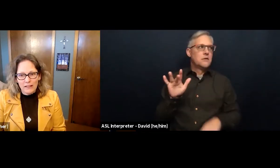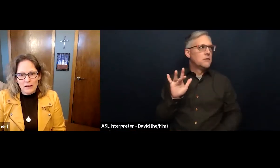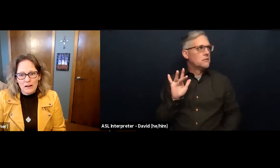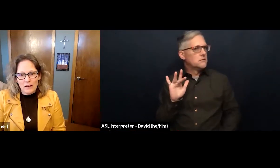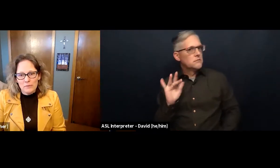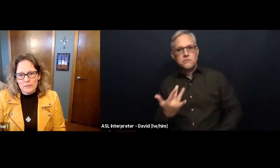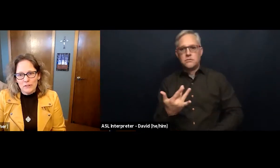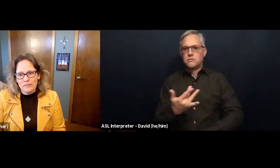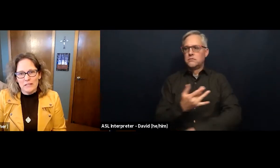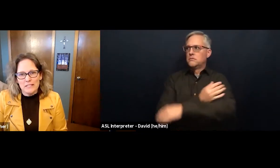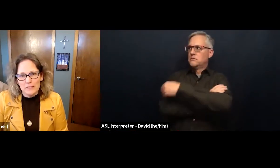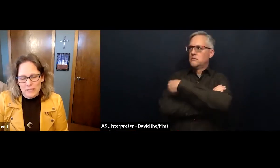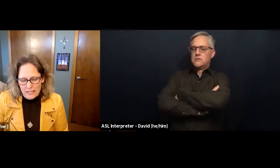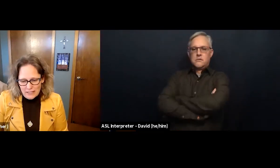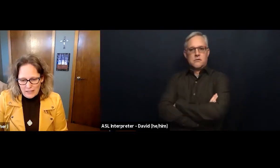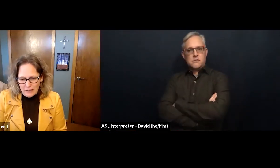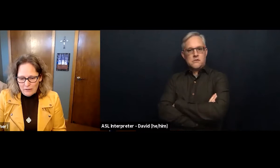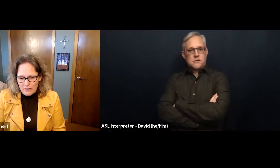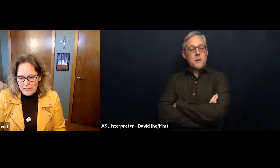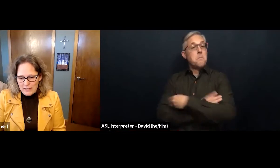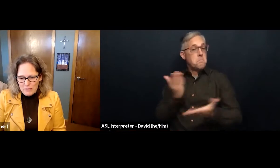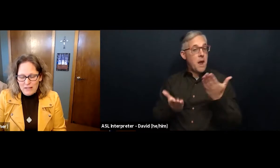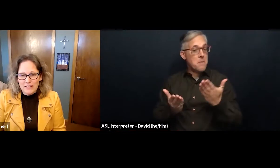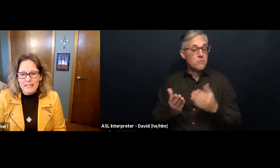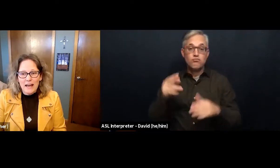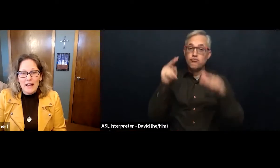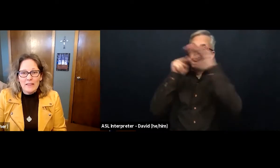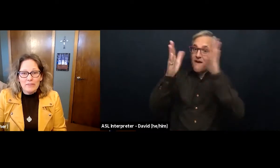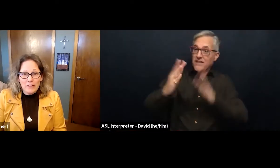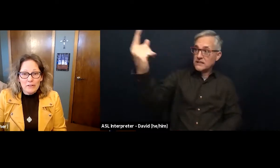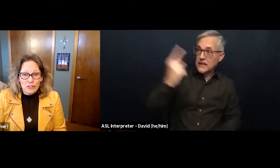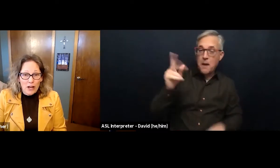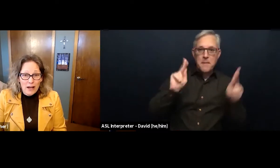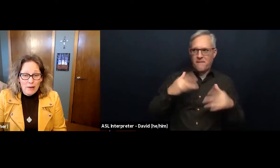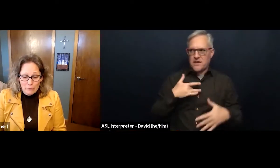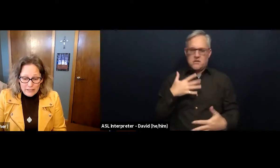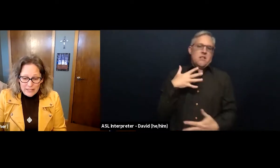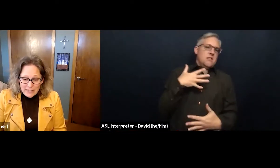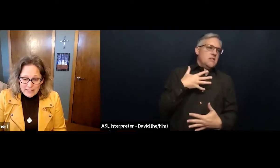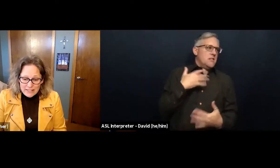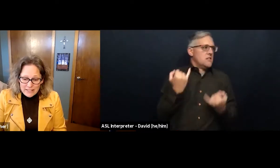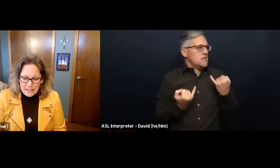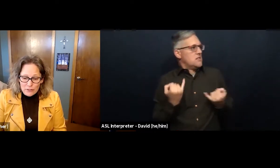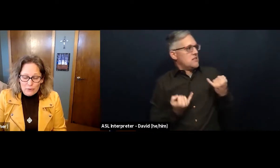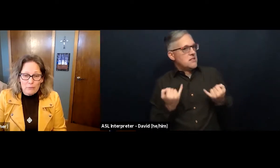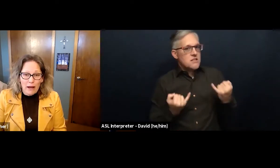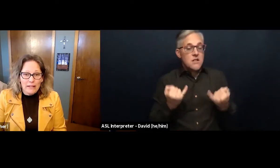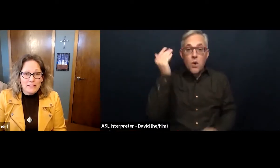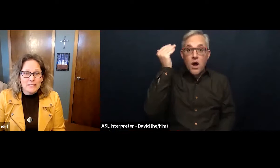Sort of intimidating. intimidating, right? Because their job really is to remind us